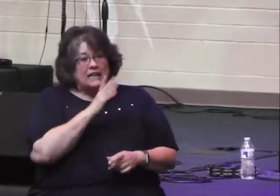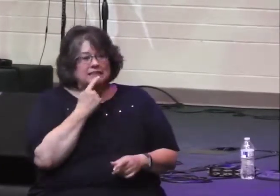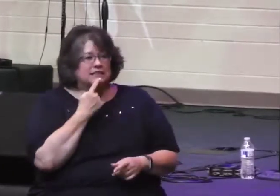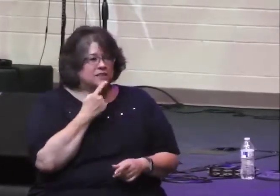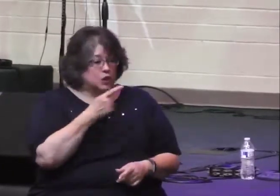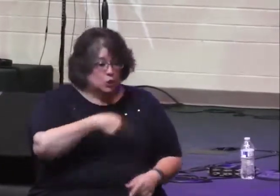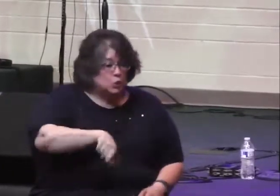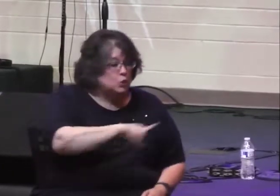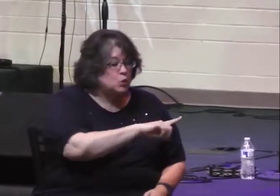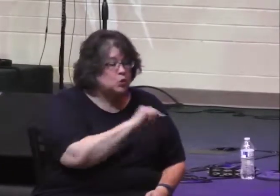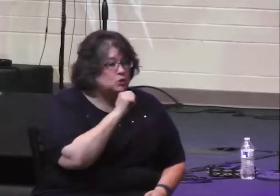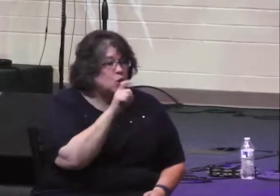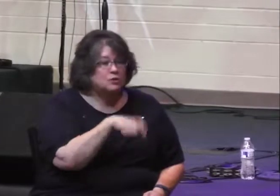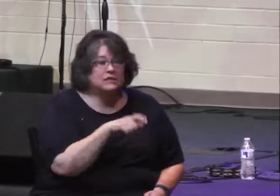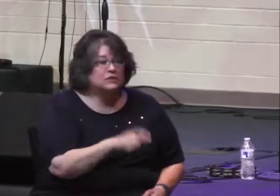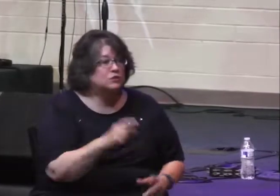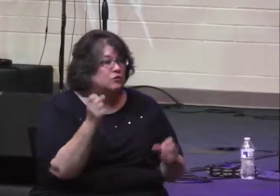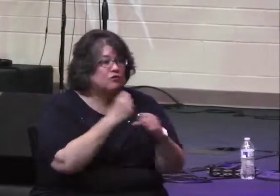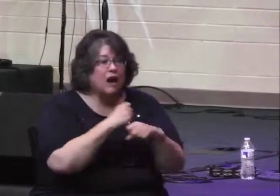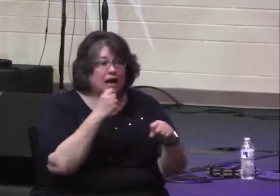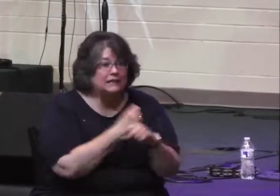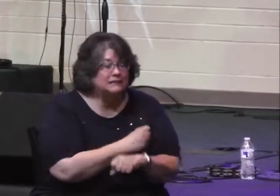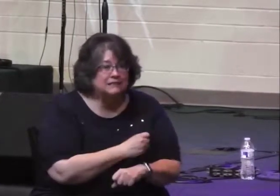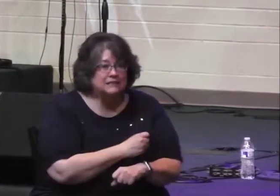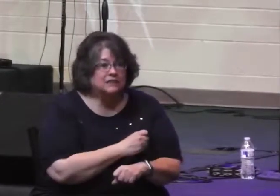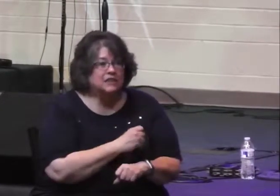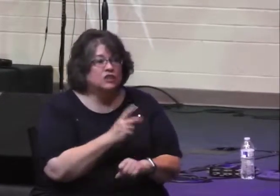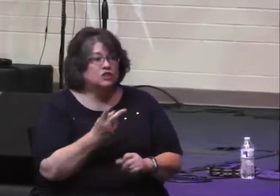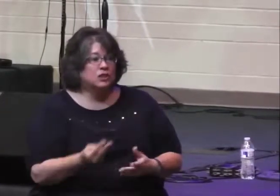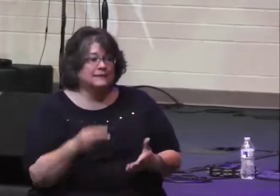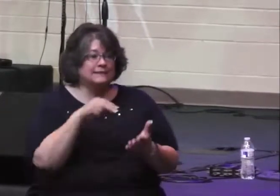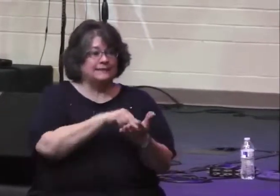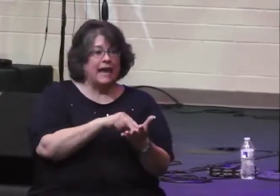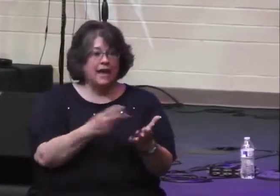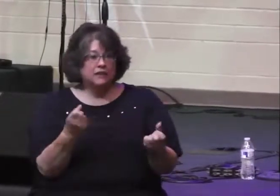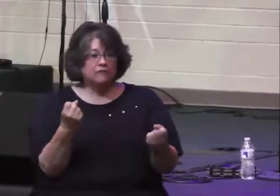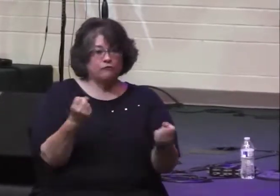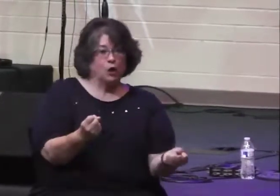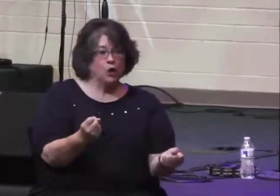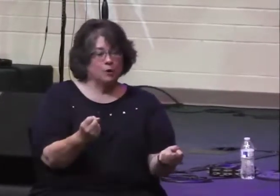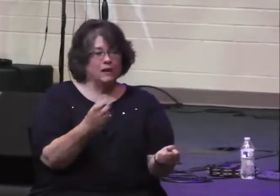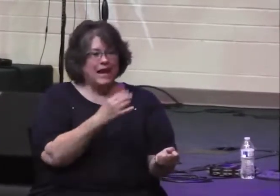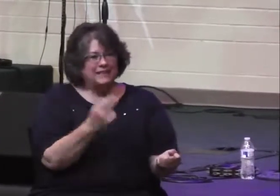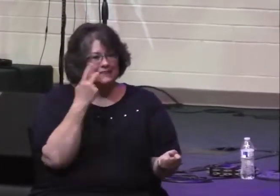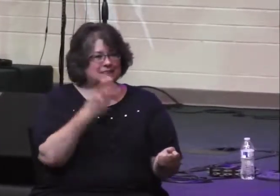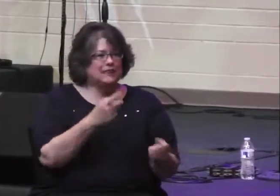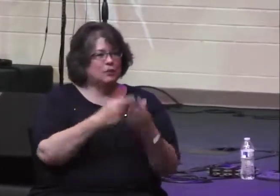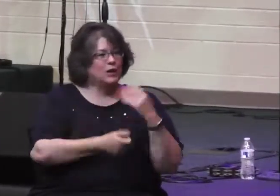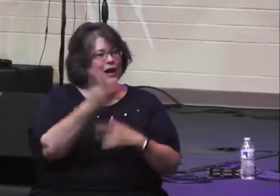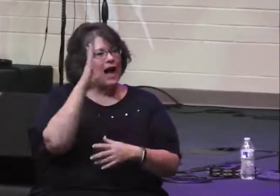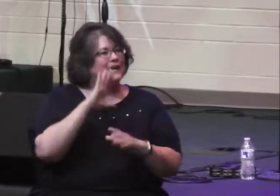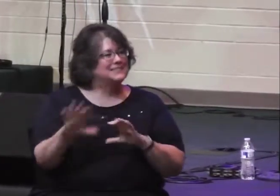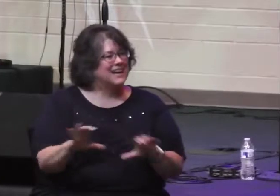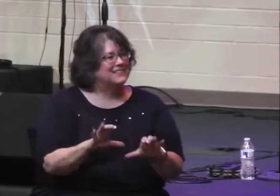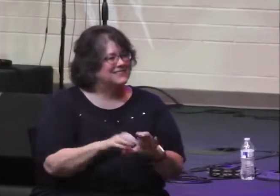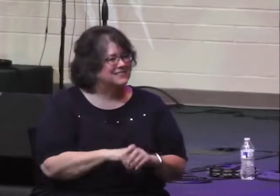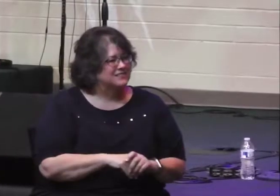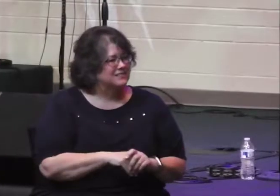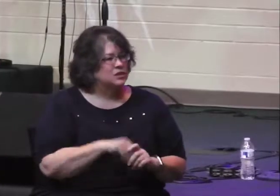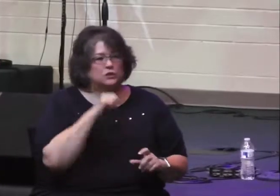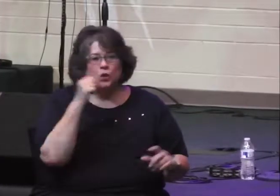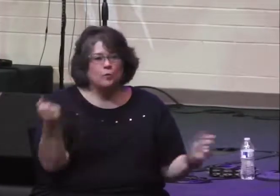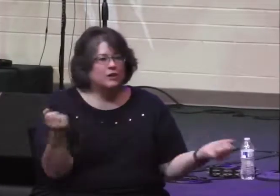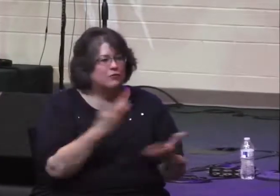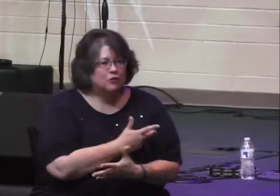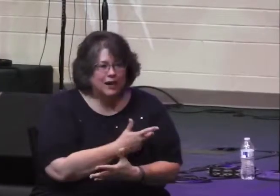battle. Take up your positions. Stand firm and see the deliverance the Lord will give you